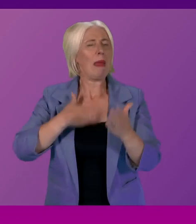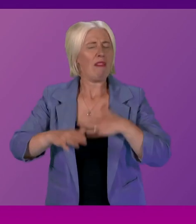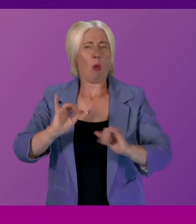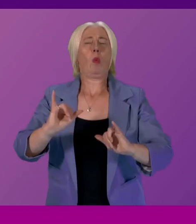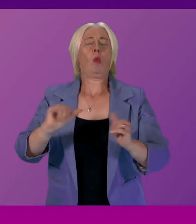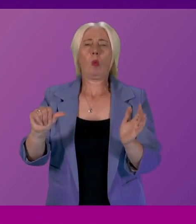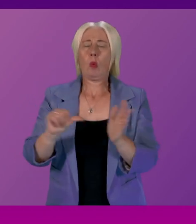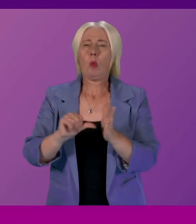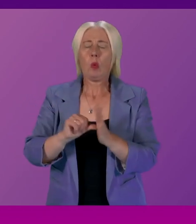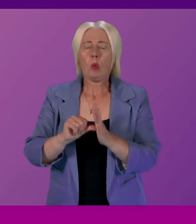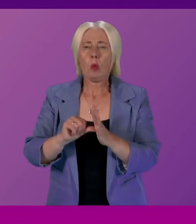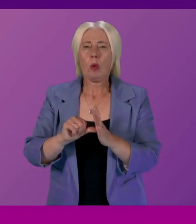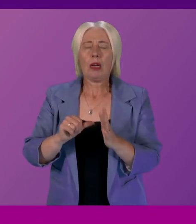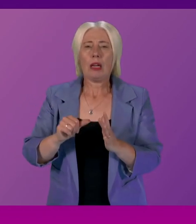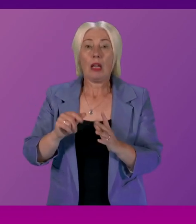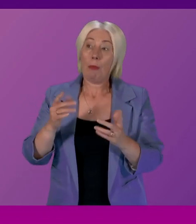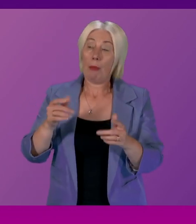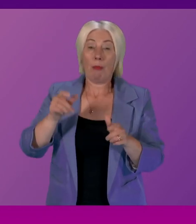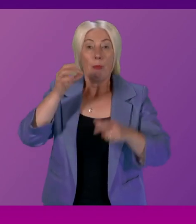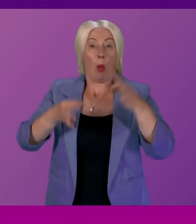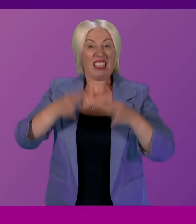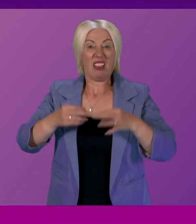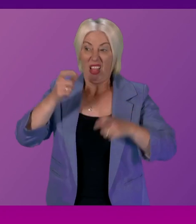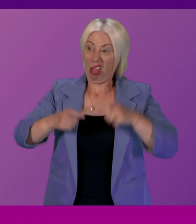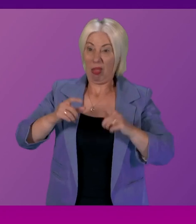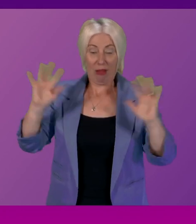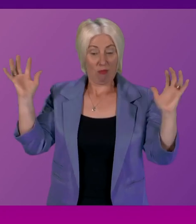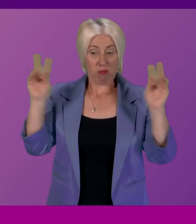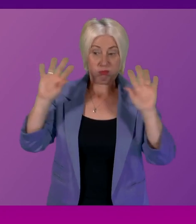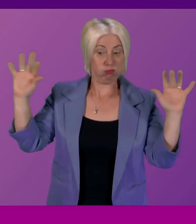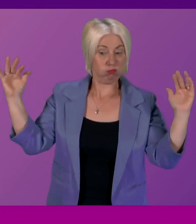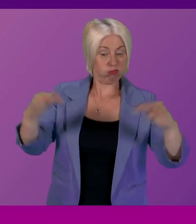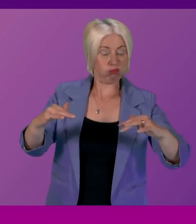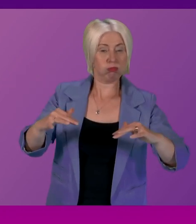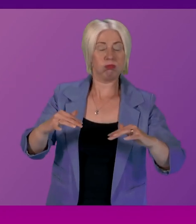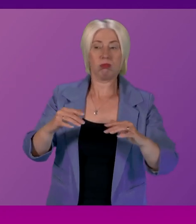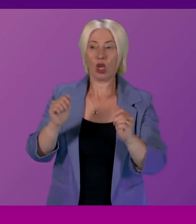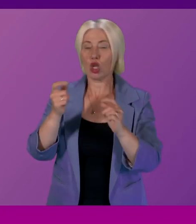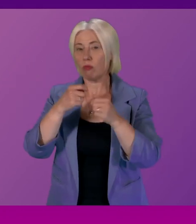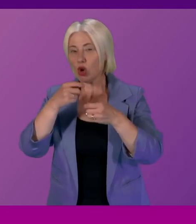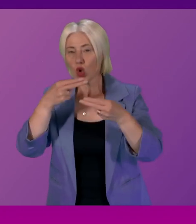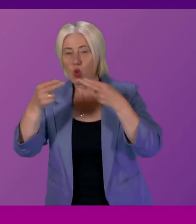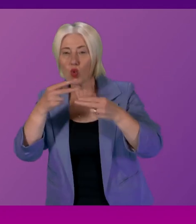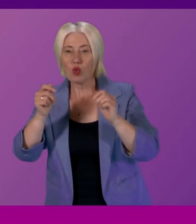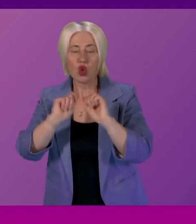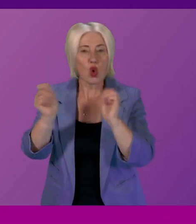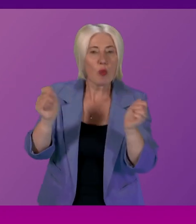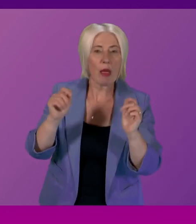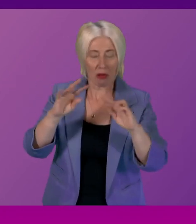been the focus of political attention media attention and press attention the other thing we are very very keen